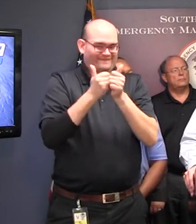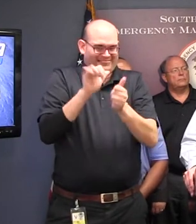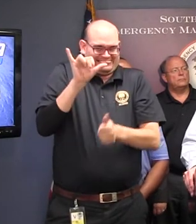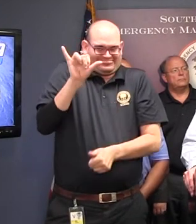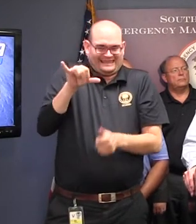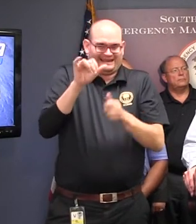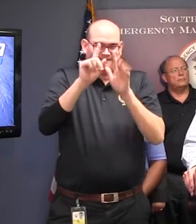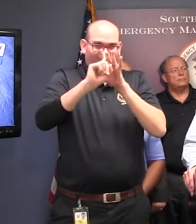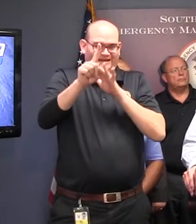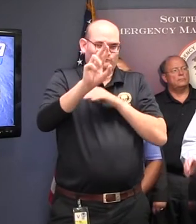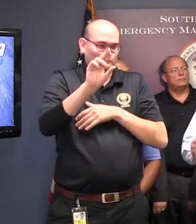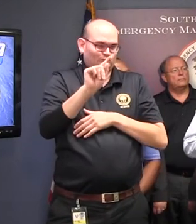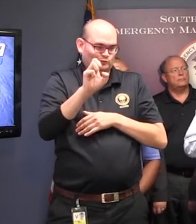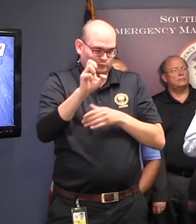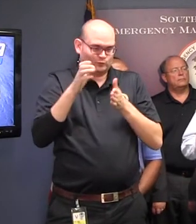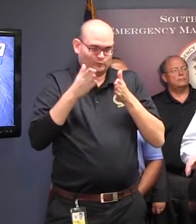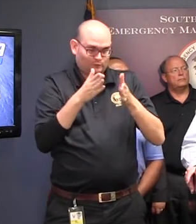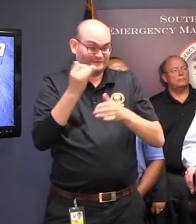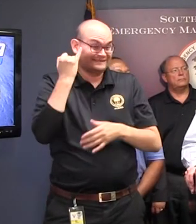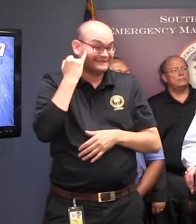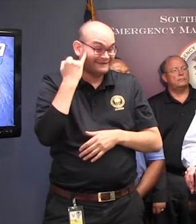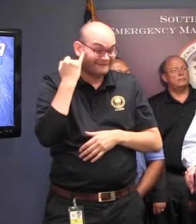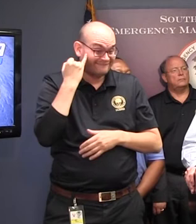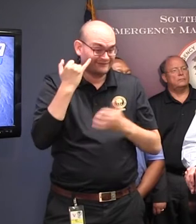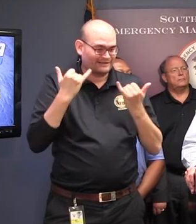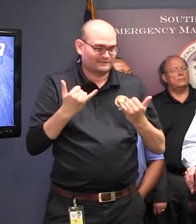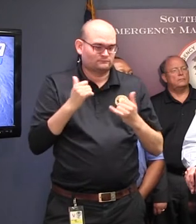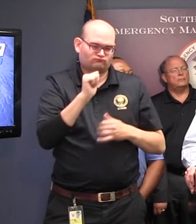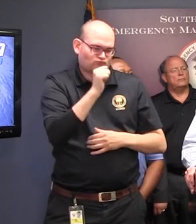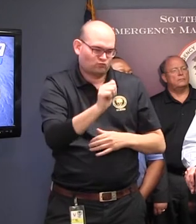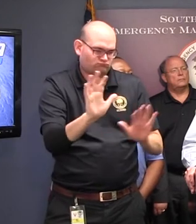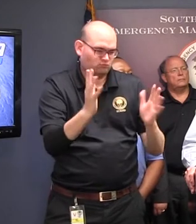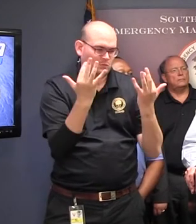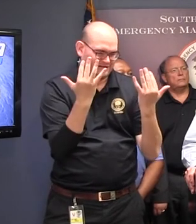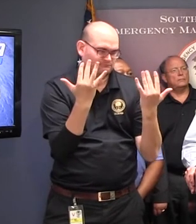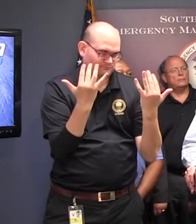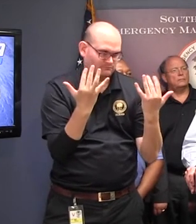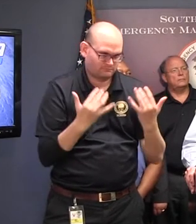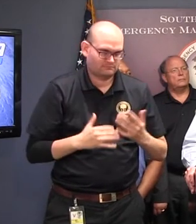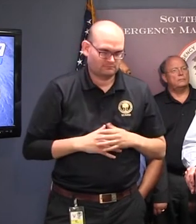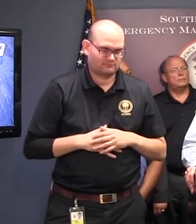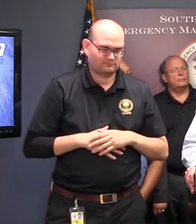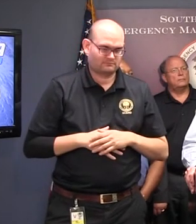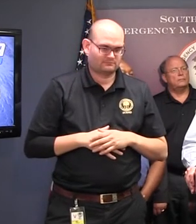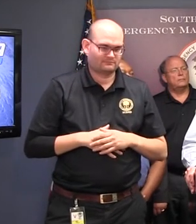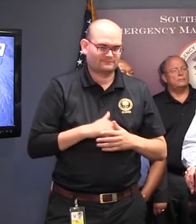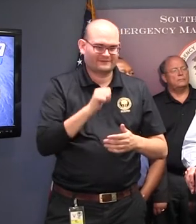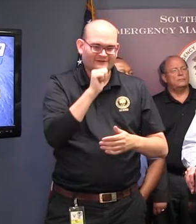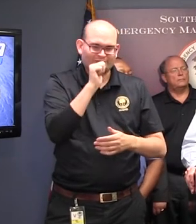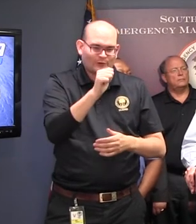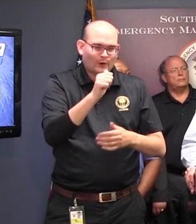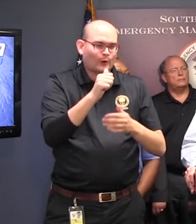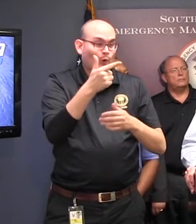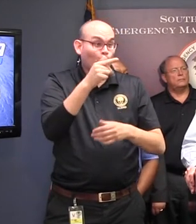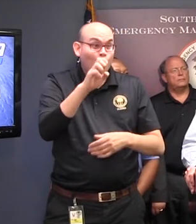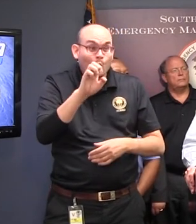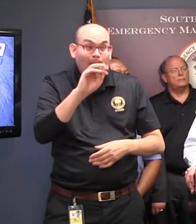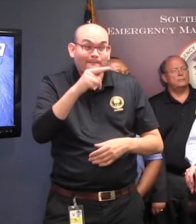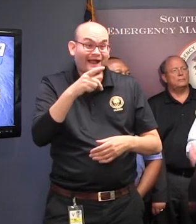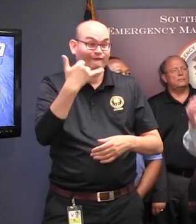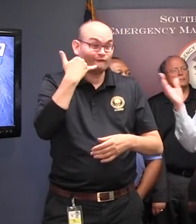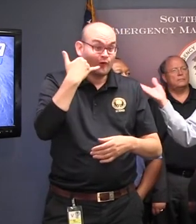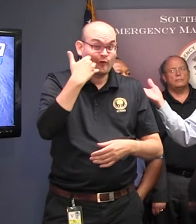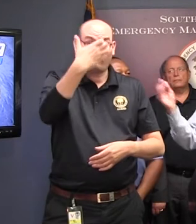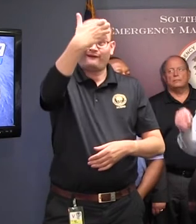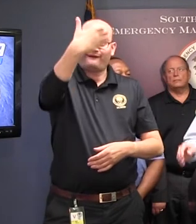we have evacuation. Follow those signs. And don't go by Google. Don't go by social media. Follow those